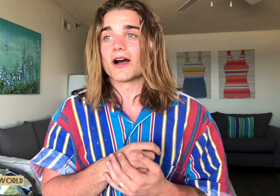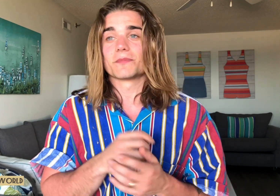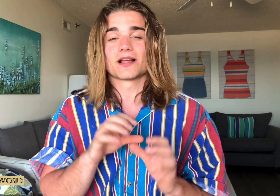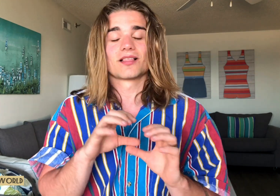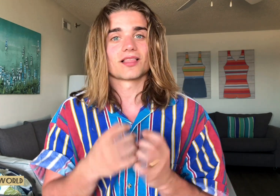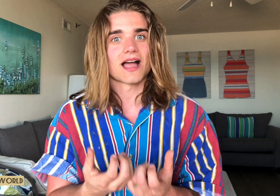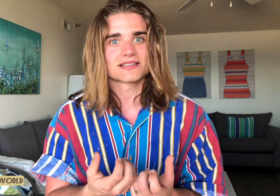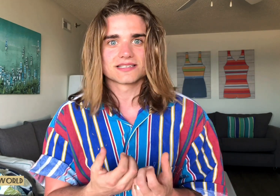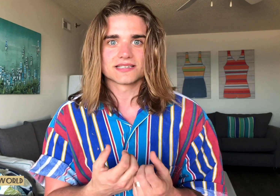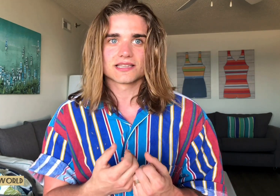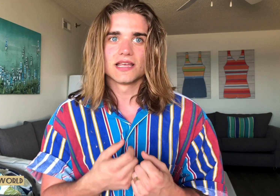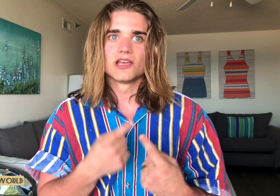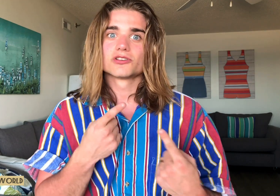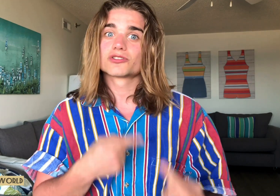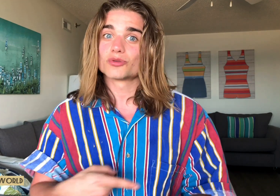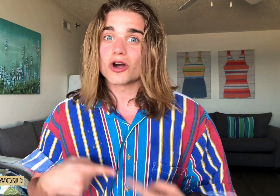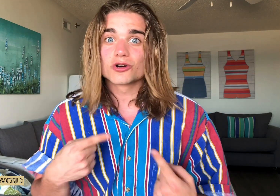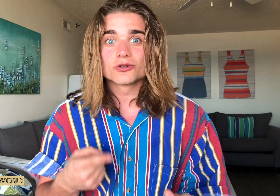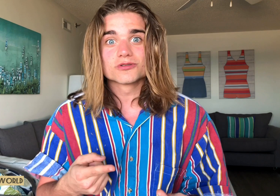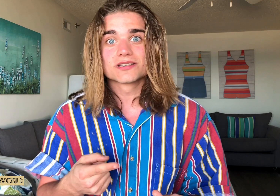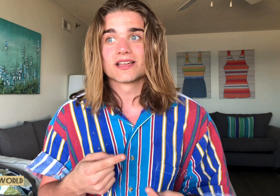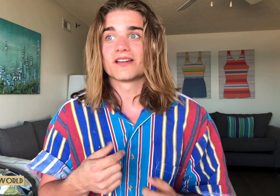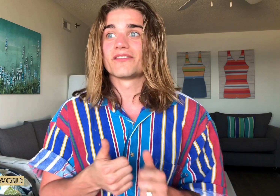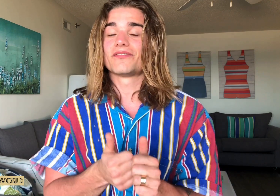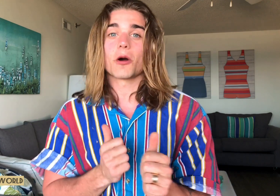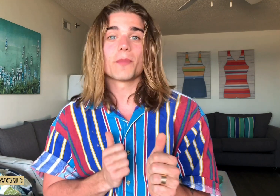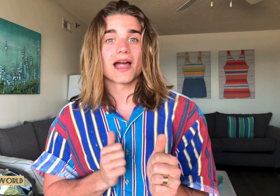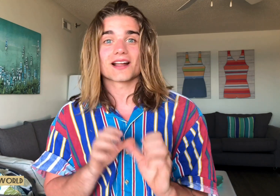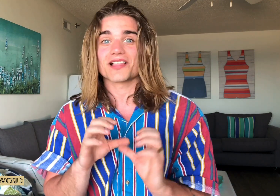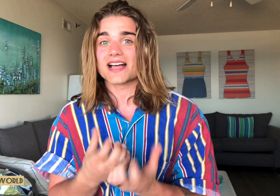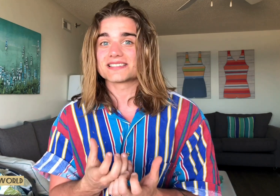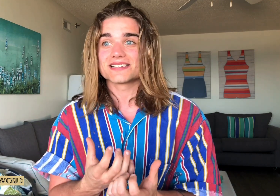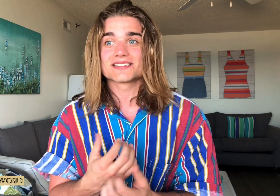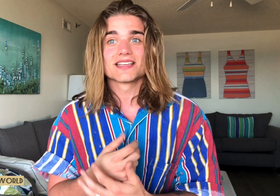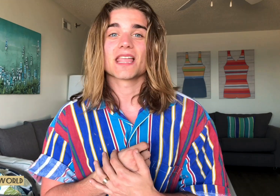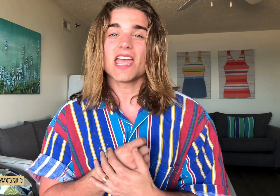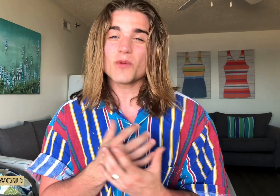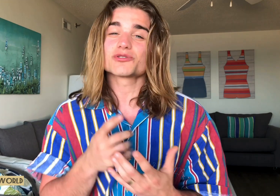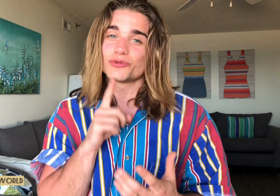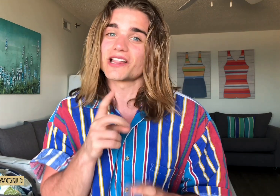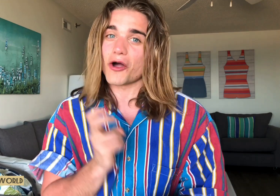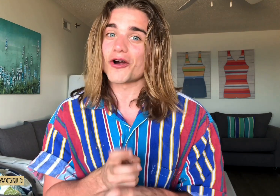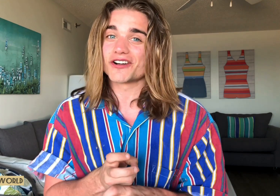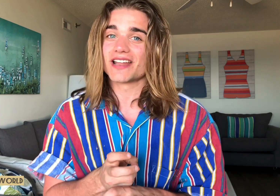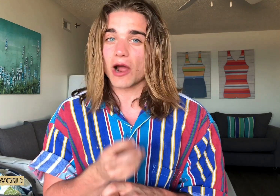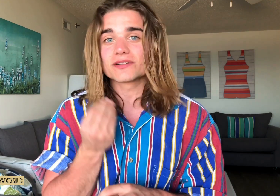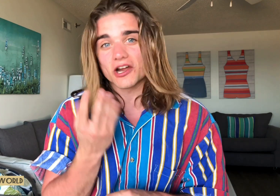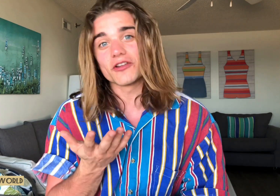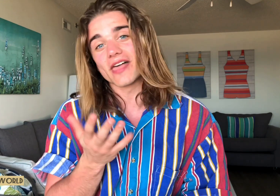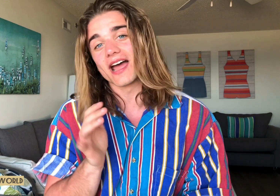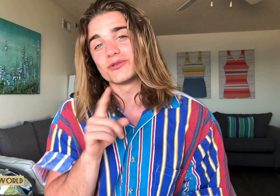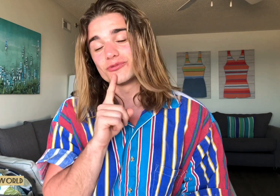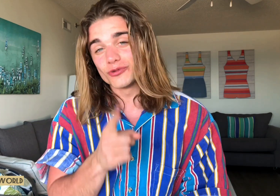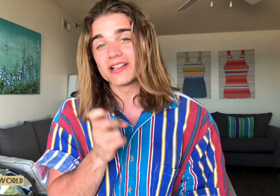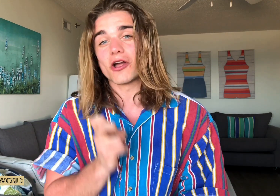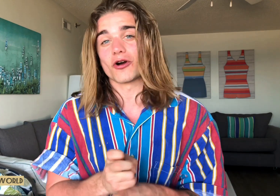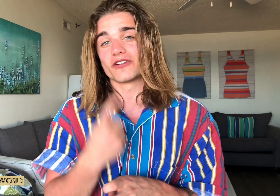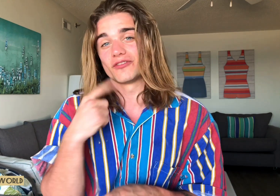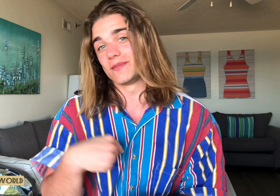um, classes, struggles, fell back classes. It was really hard. I would tell you that it was really hard for me